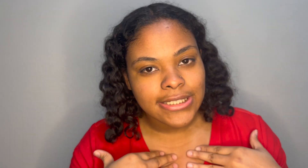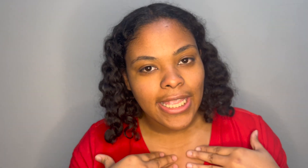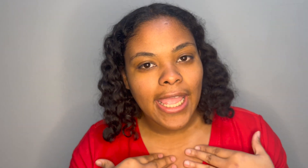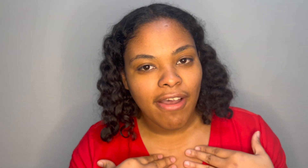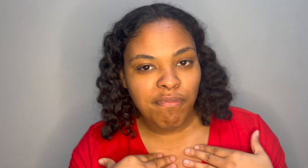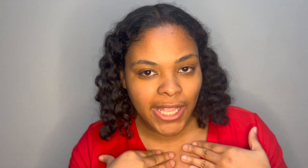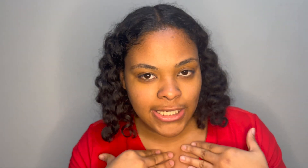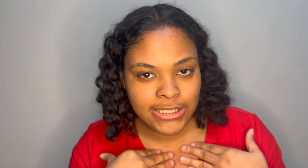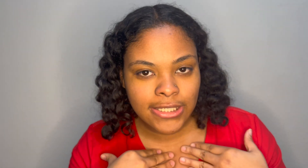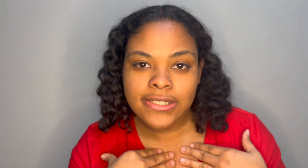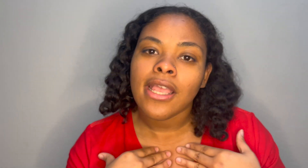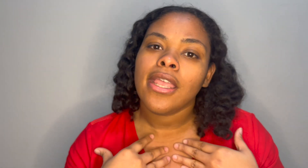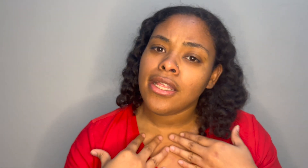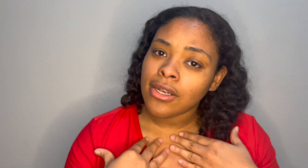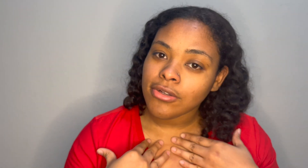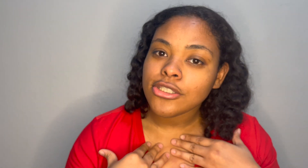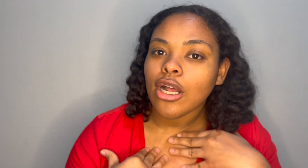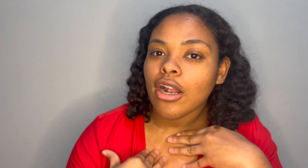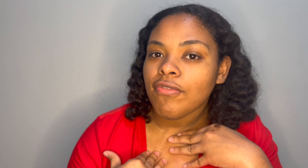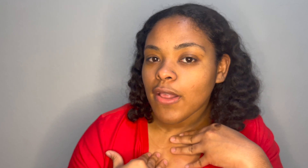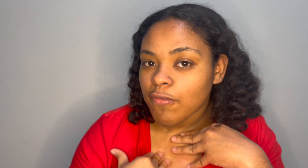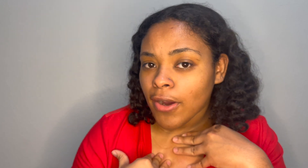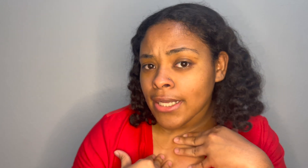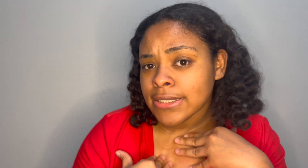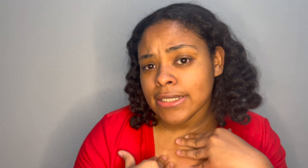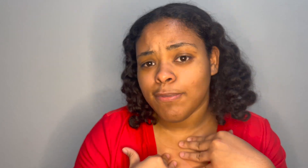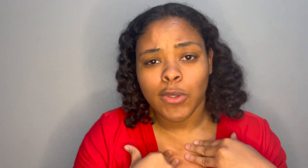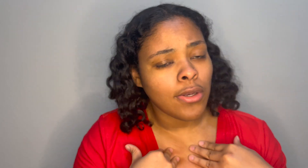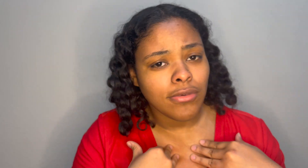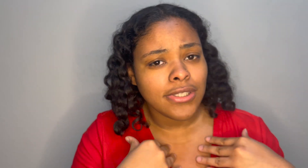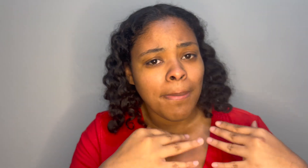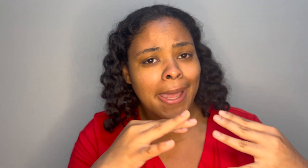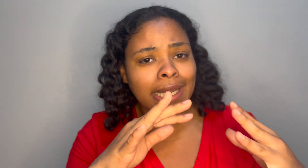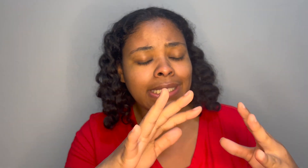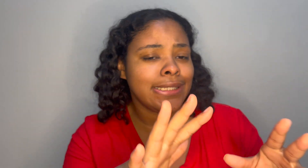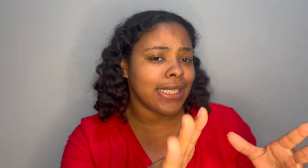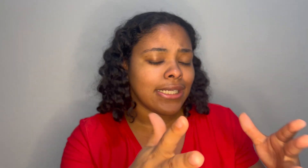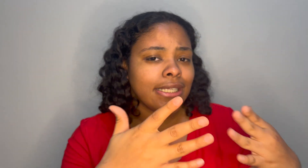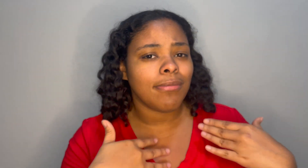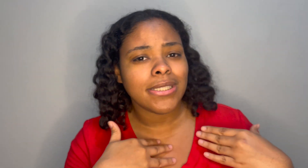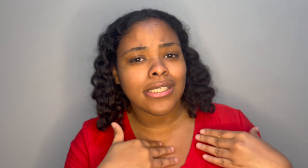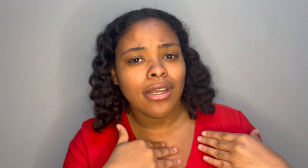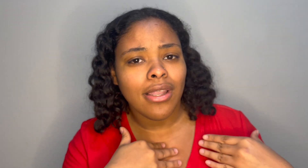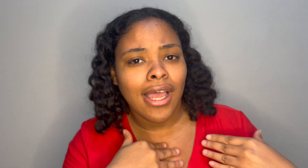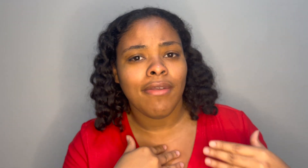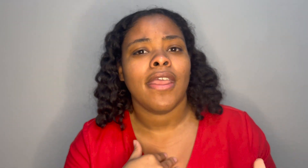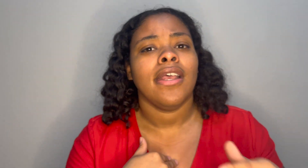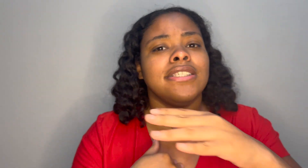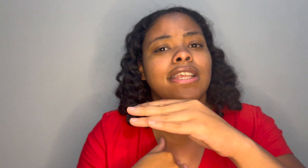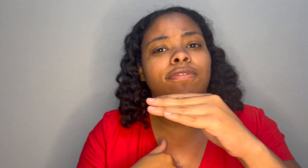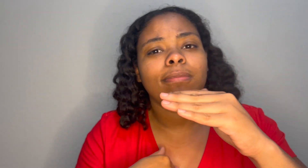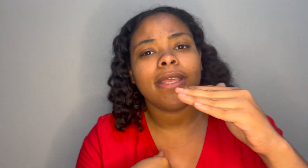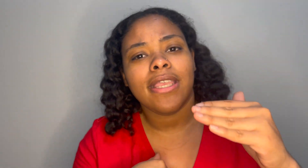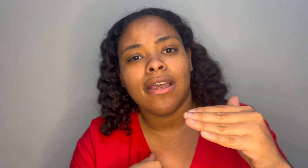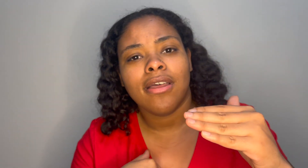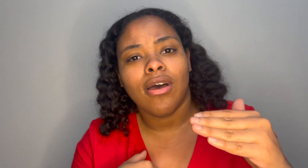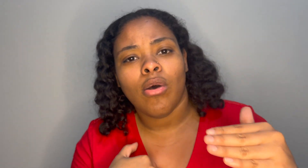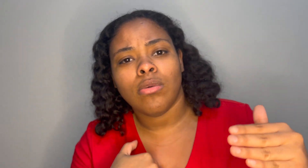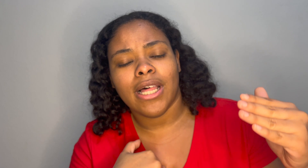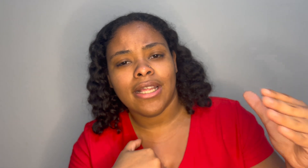say have patience you know start off as friends if you know somebody does come into your life say from the get-go like